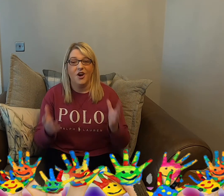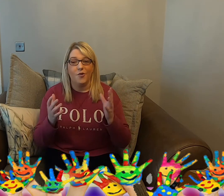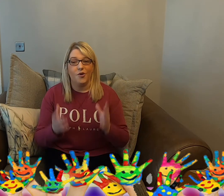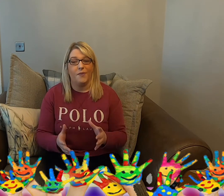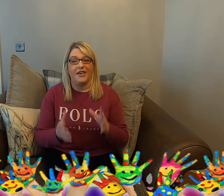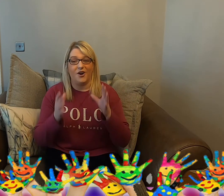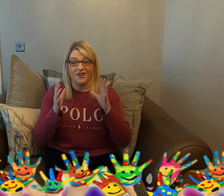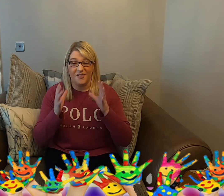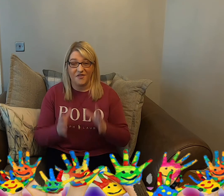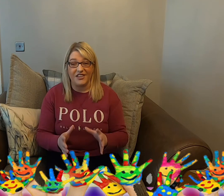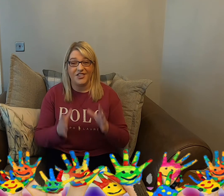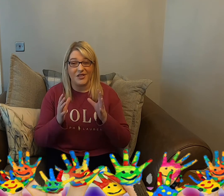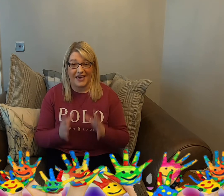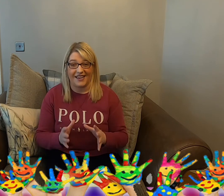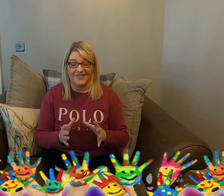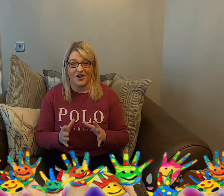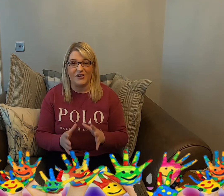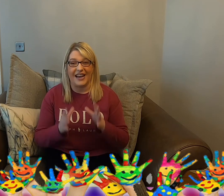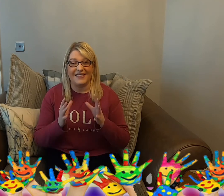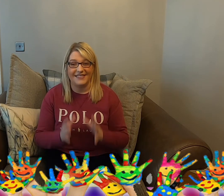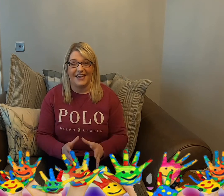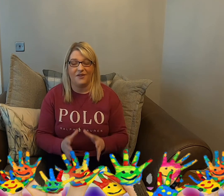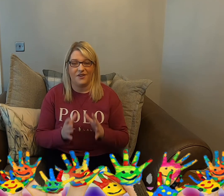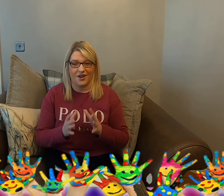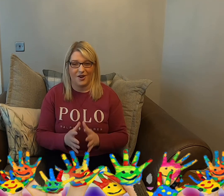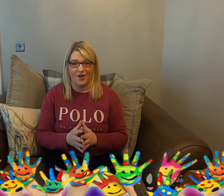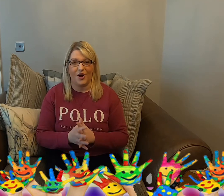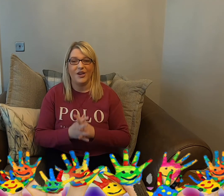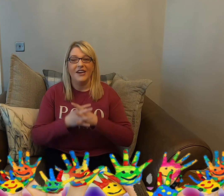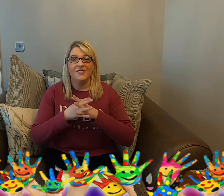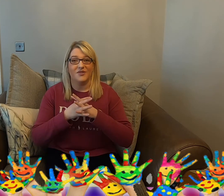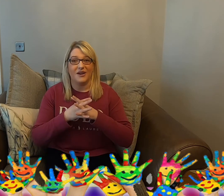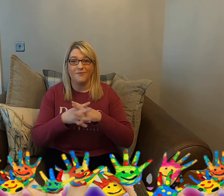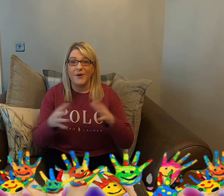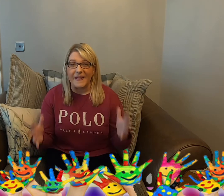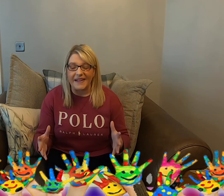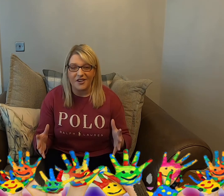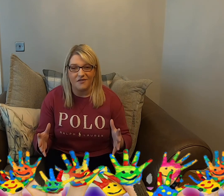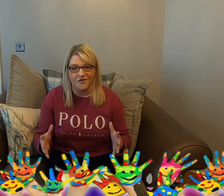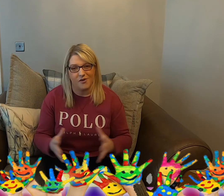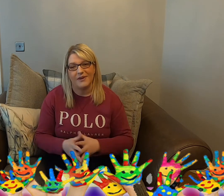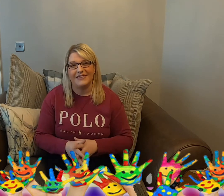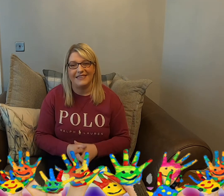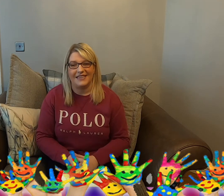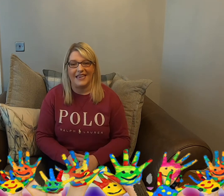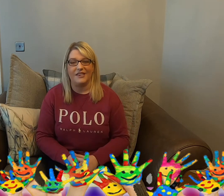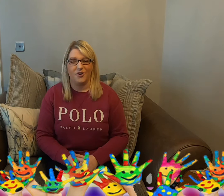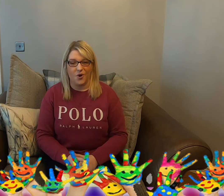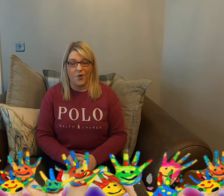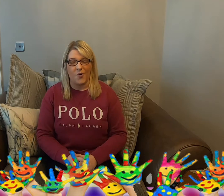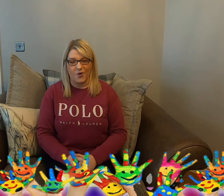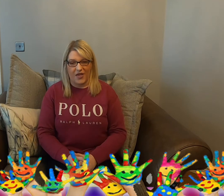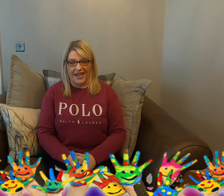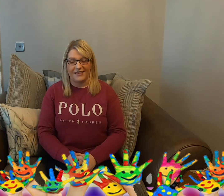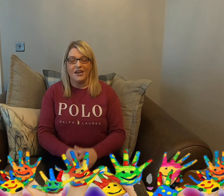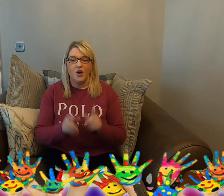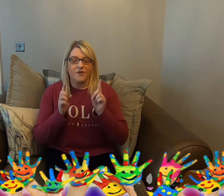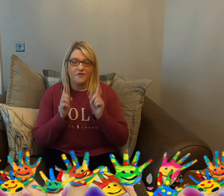will be our official kickstart at seven o'clock. So I'm really looking forward to seeing you all then. But